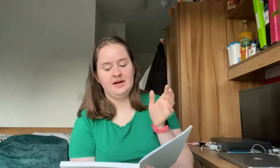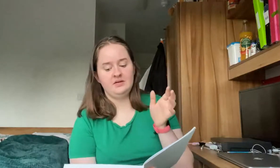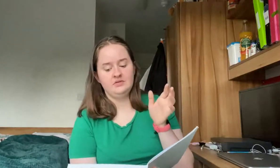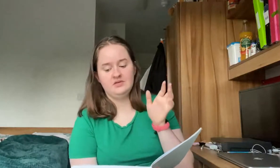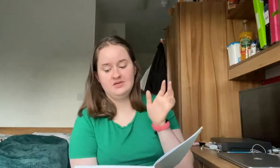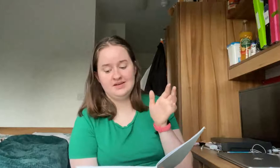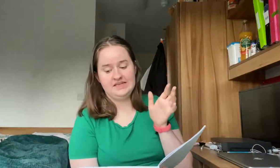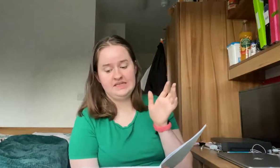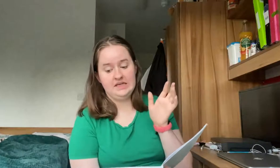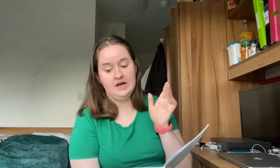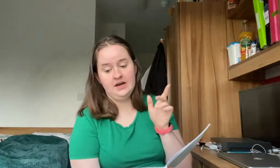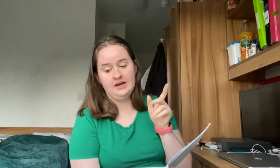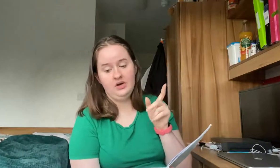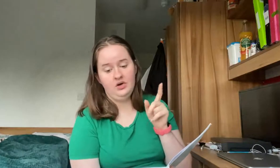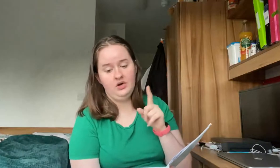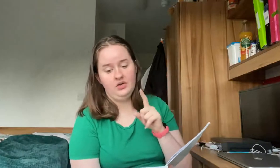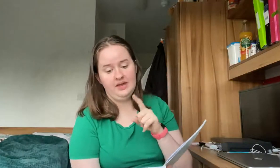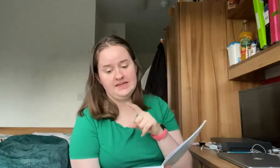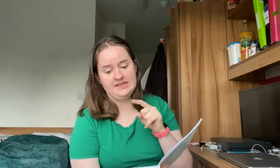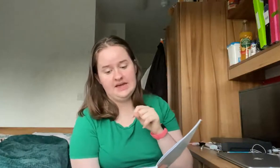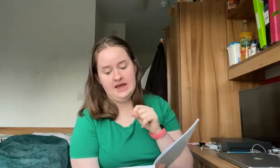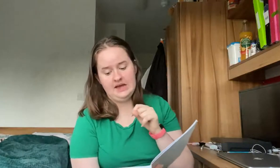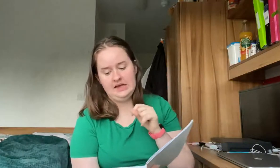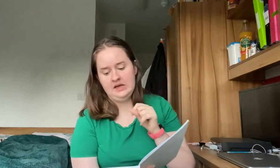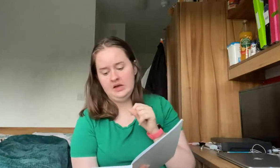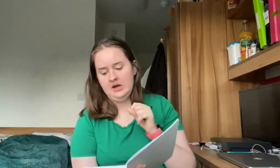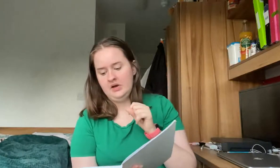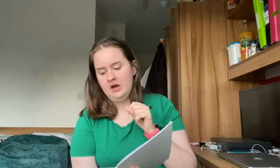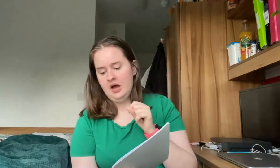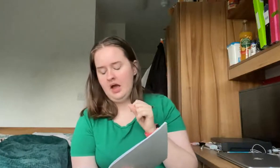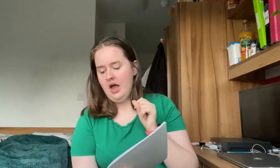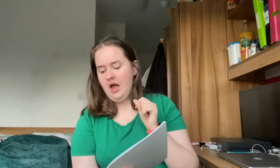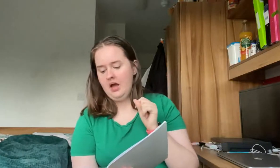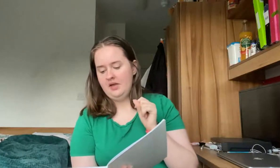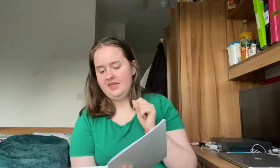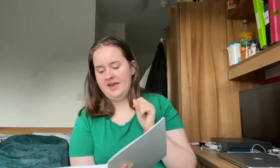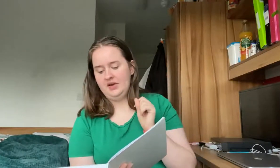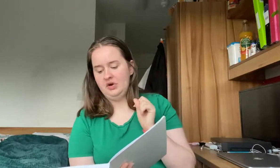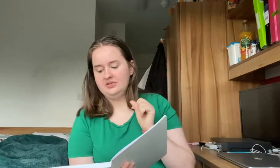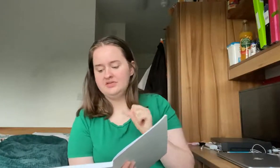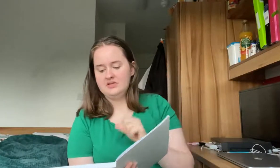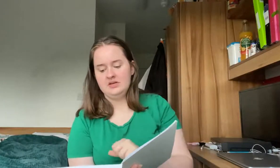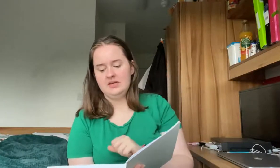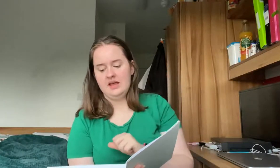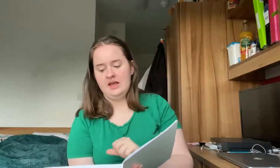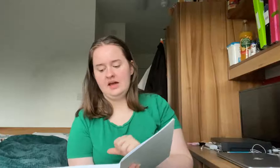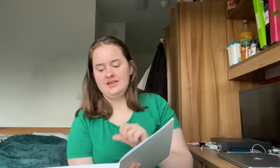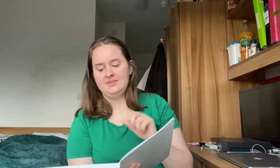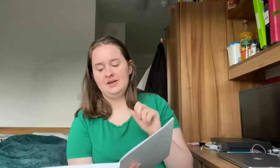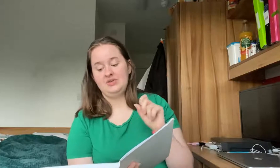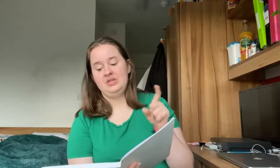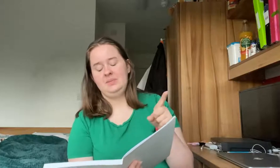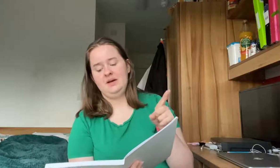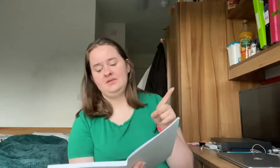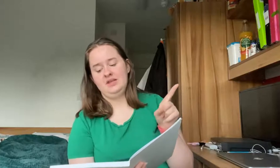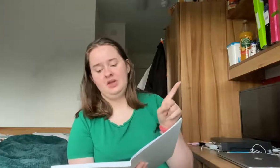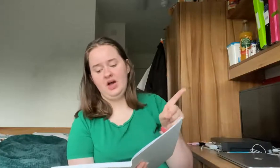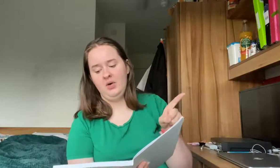.99 that day and then on Sunday I spent £2 in the co